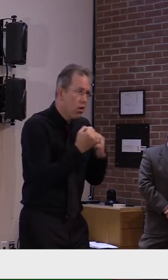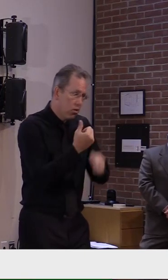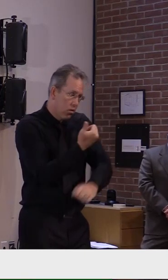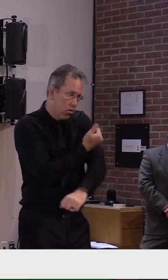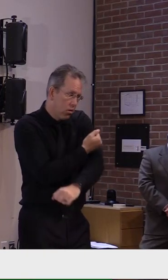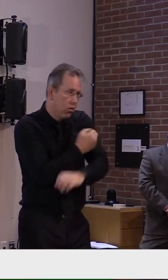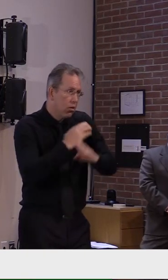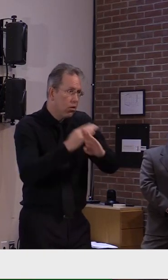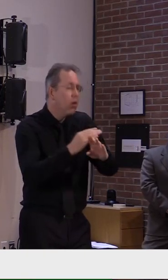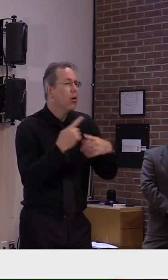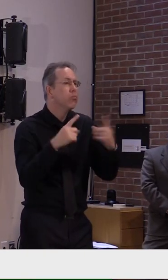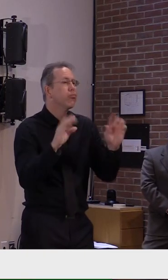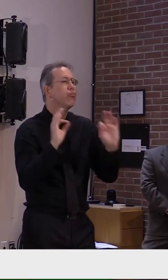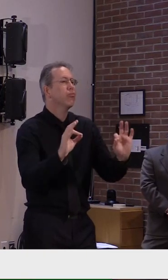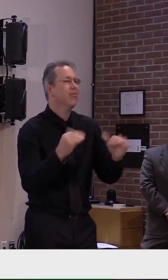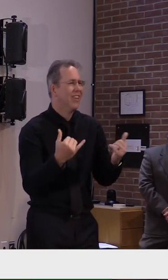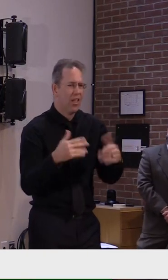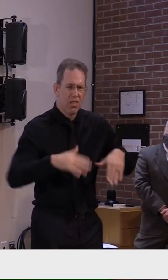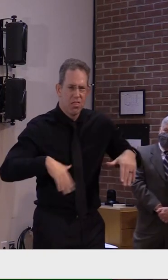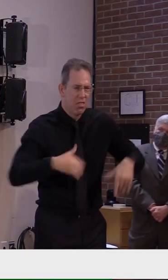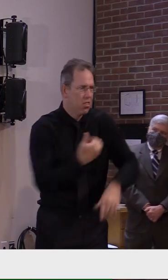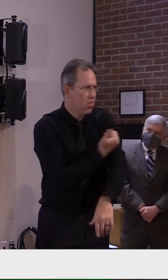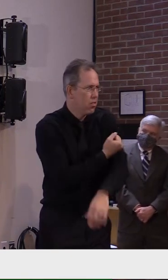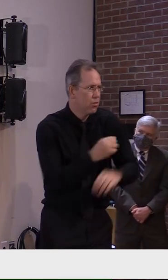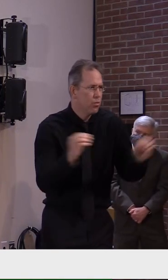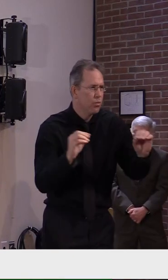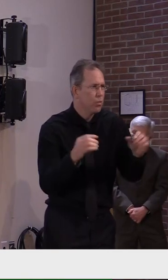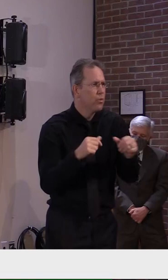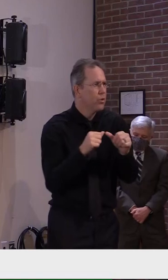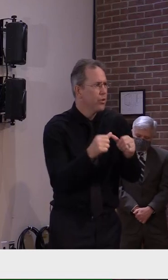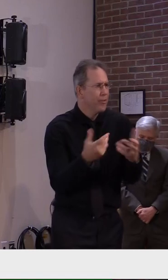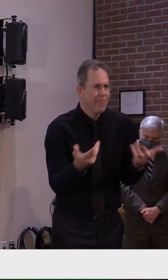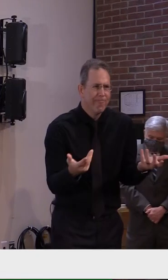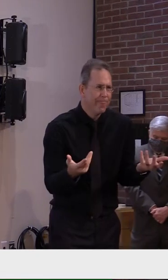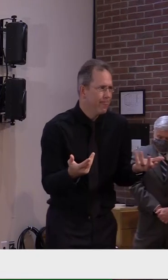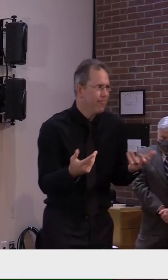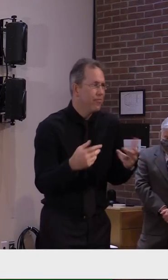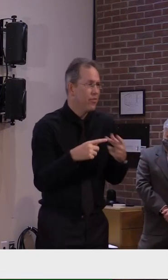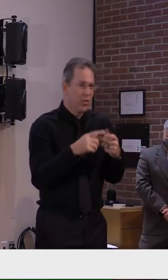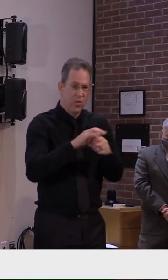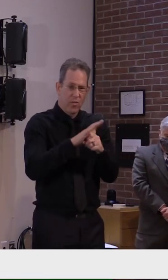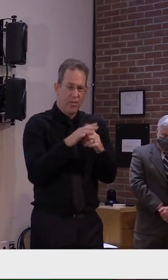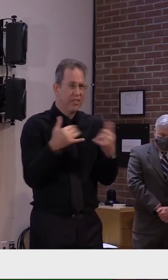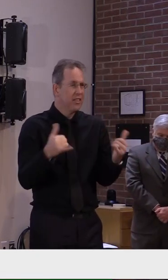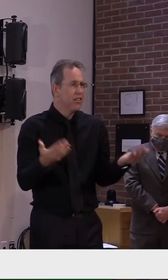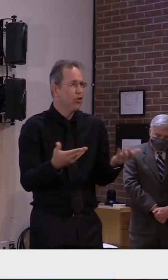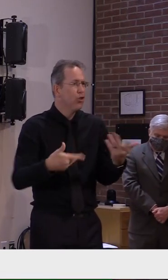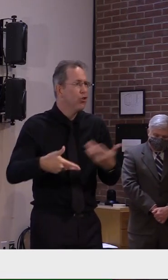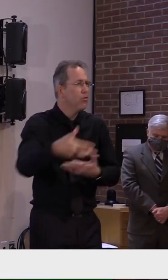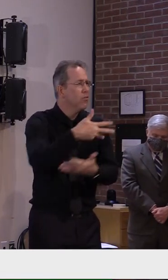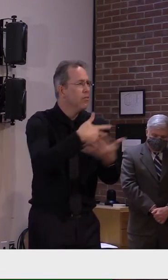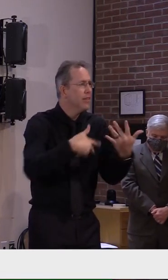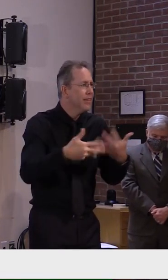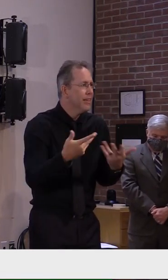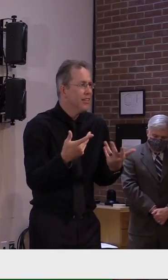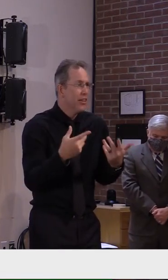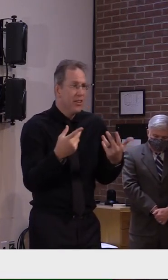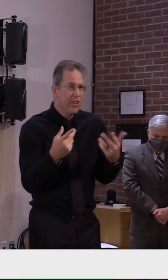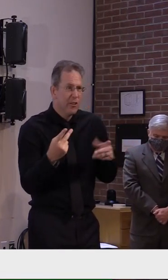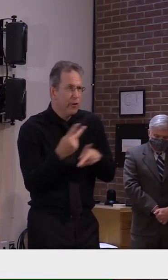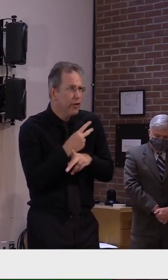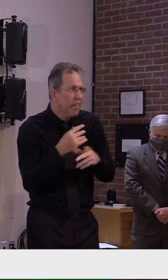level always being there is only exacerbated by the move indoors as the weather changed and